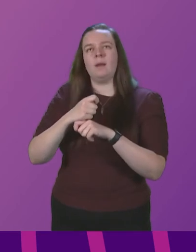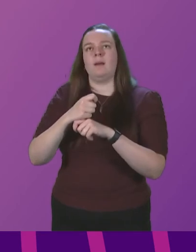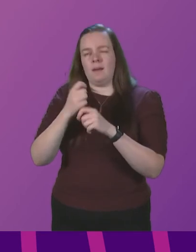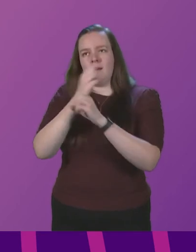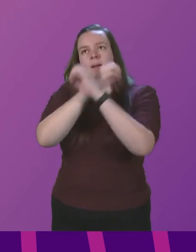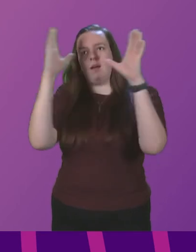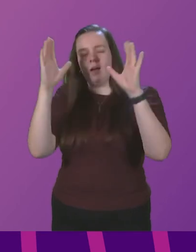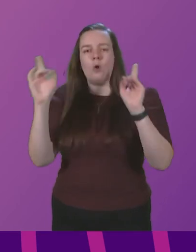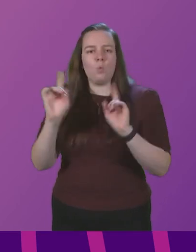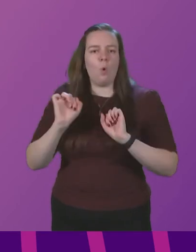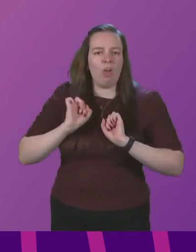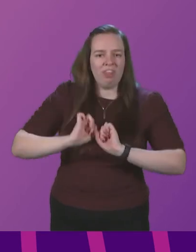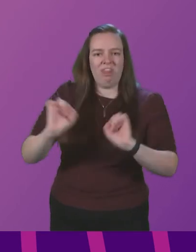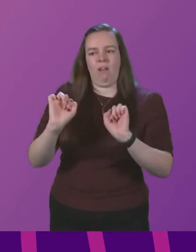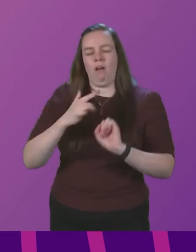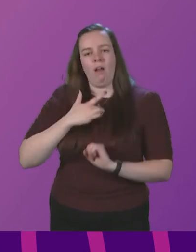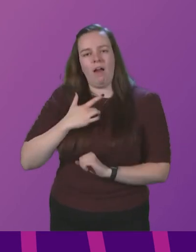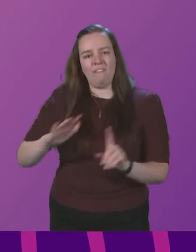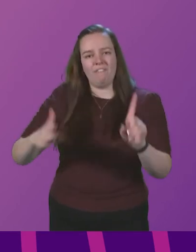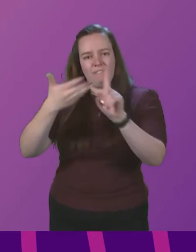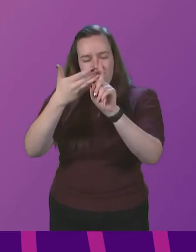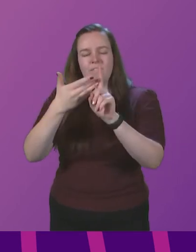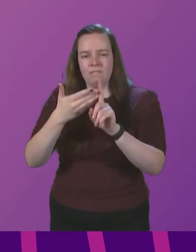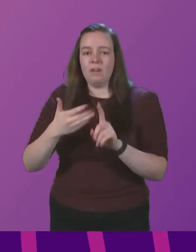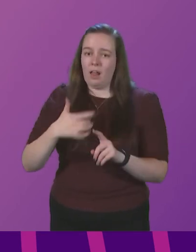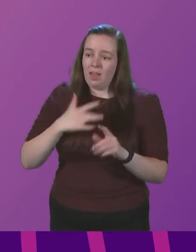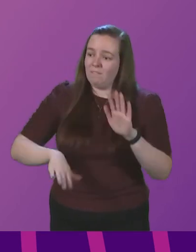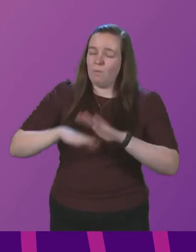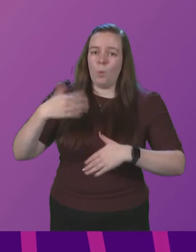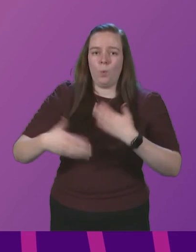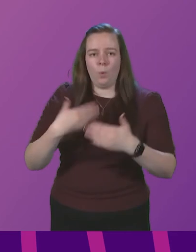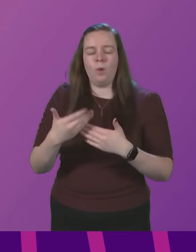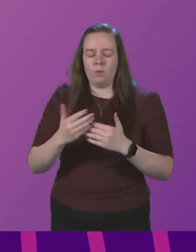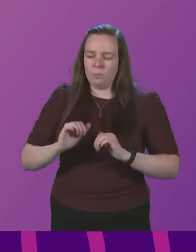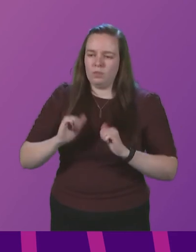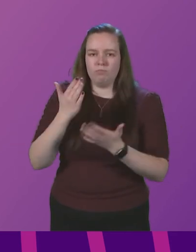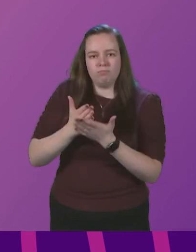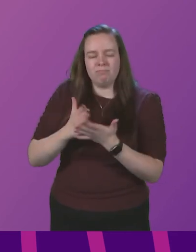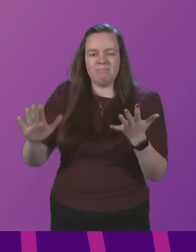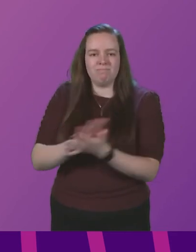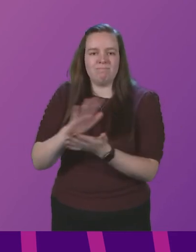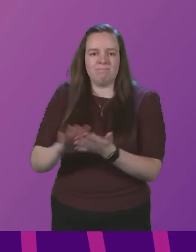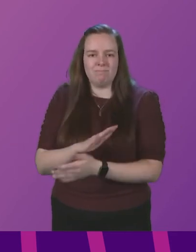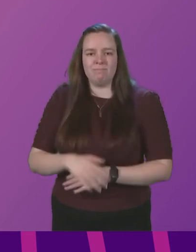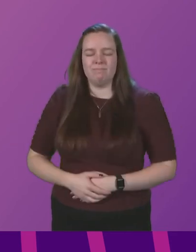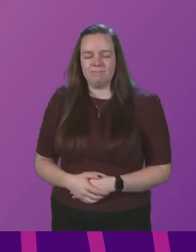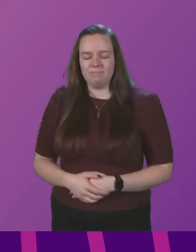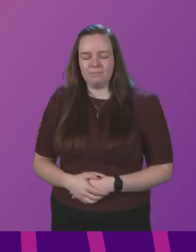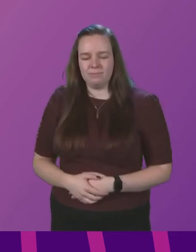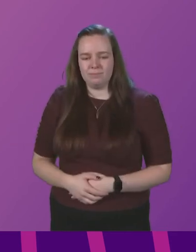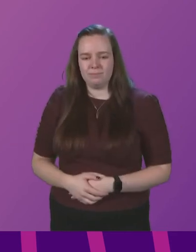of what they are called to be and live it to the full with real joy. Amen.